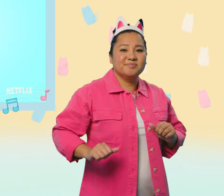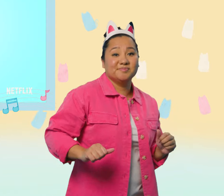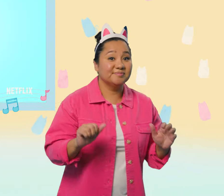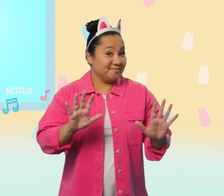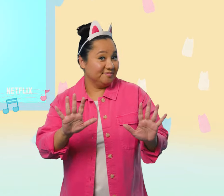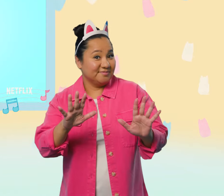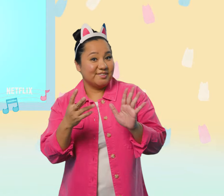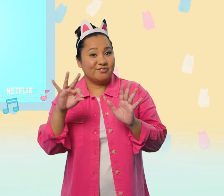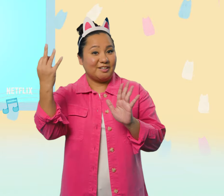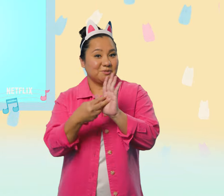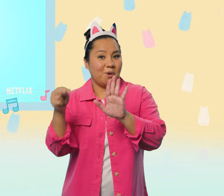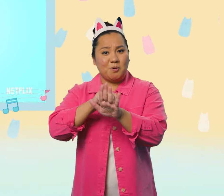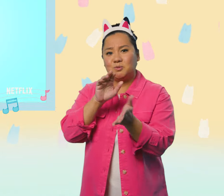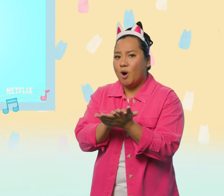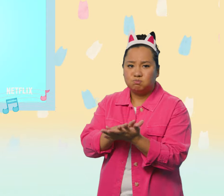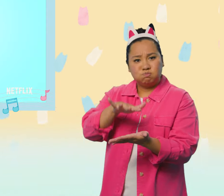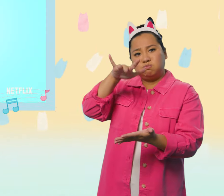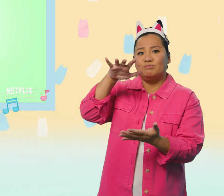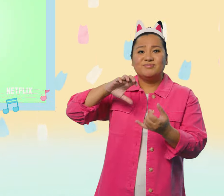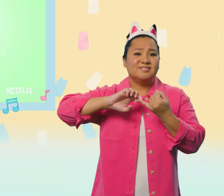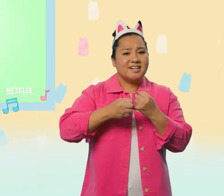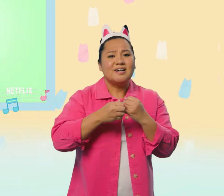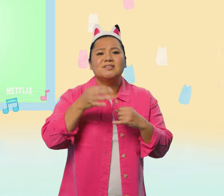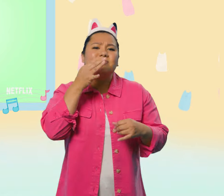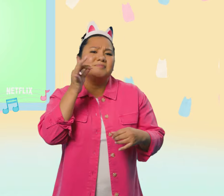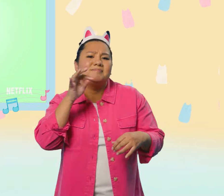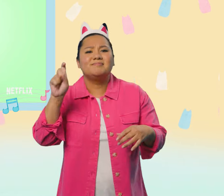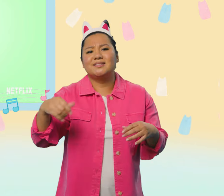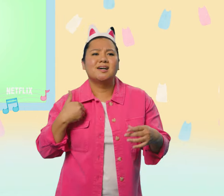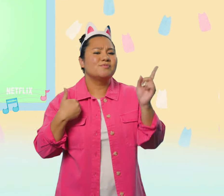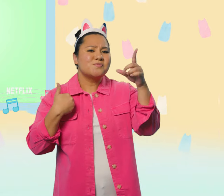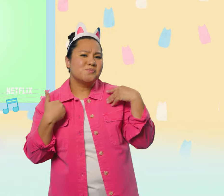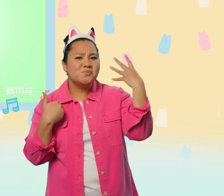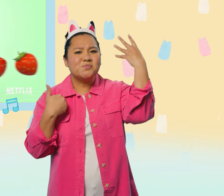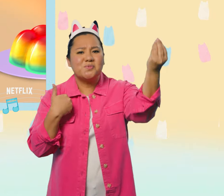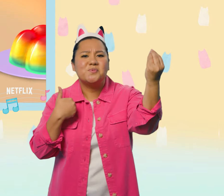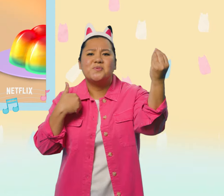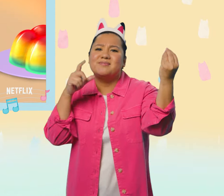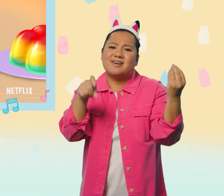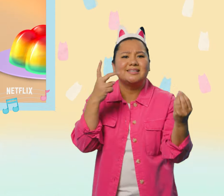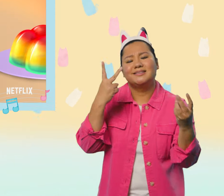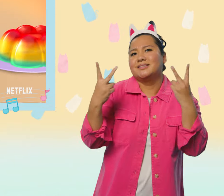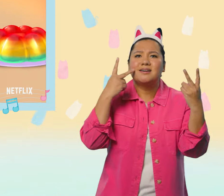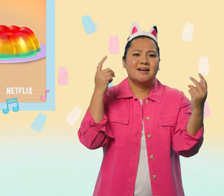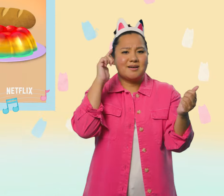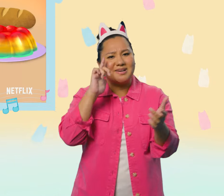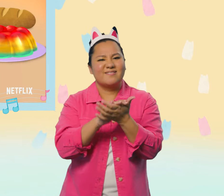I got the French toast with the most cherries and berries gotta have them everywhere I go! You gotta be to believe all the things